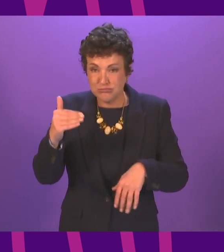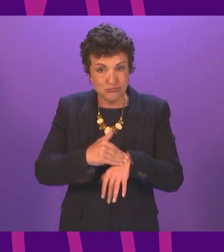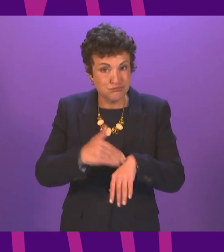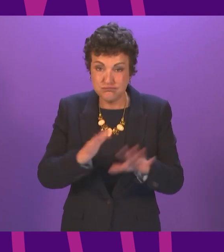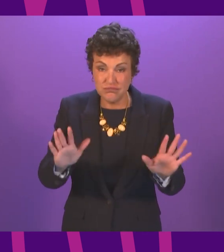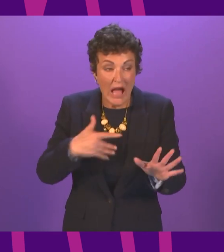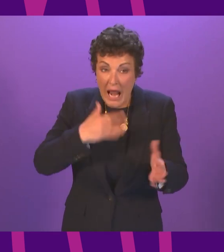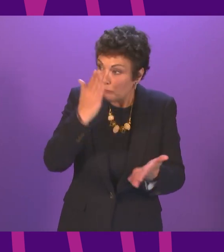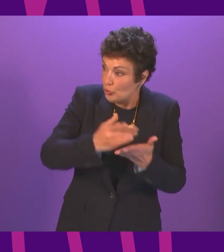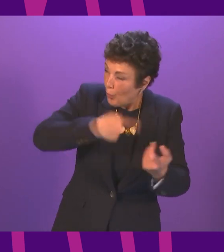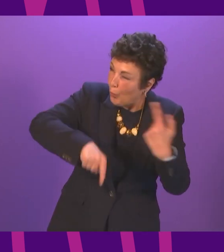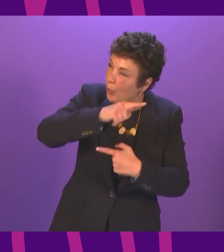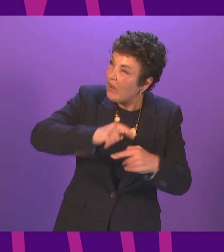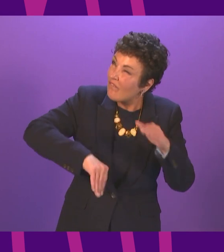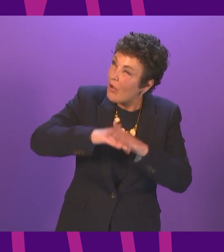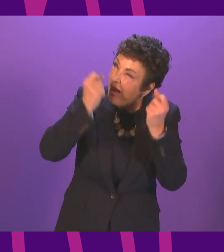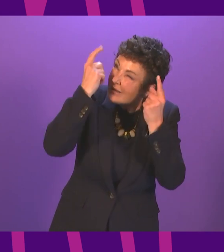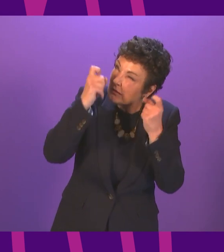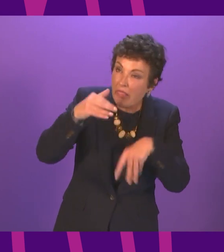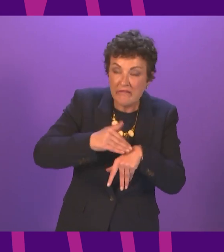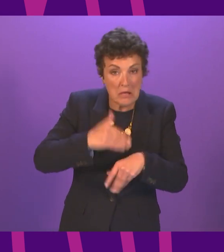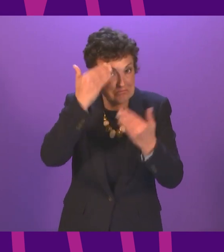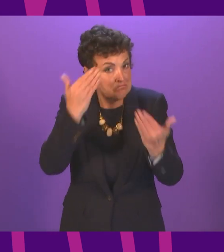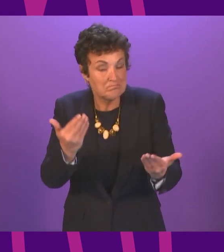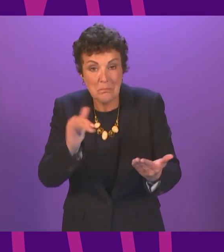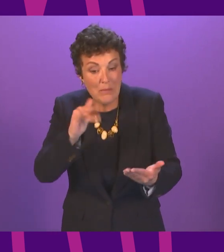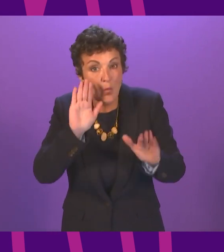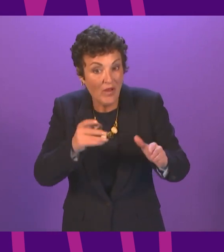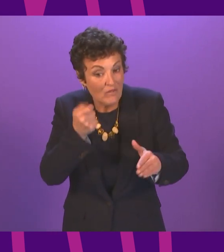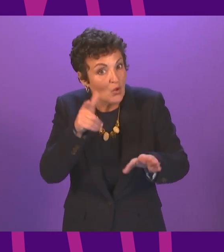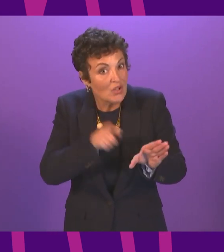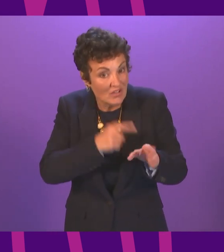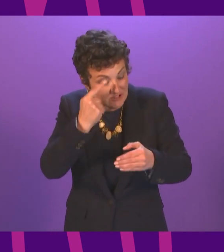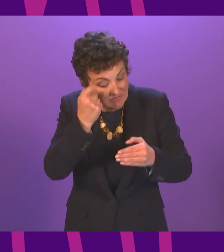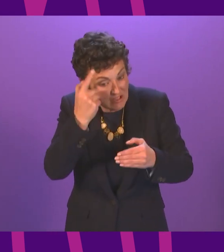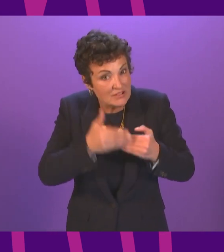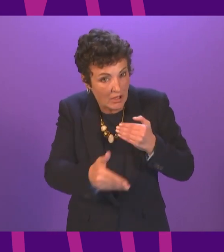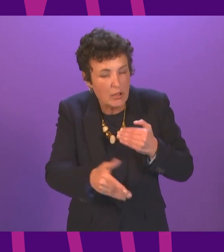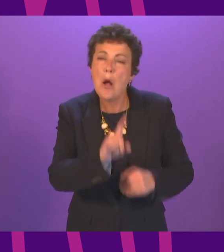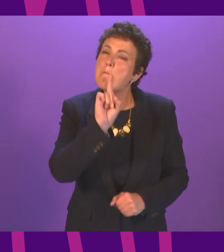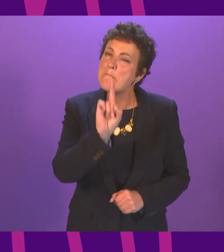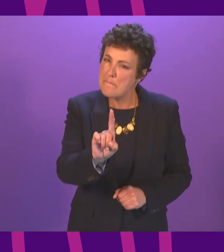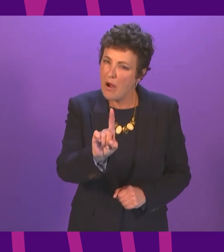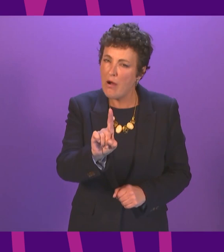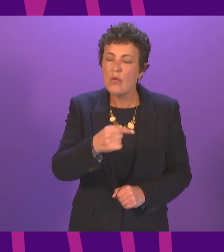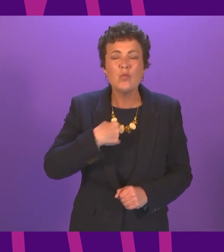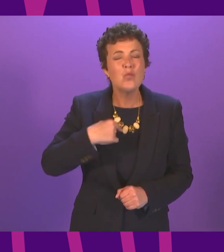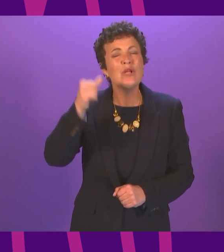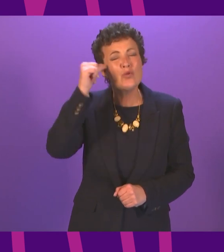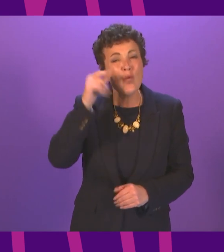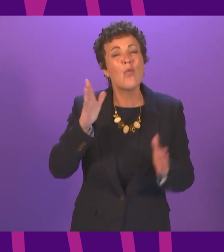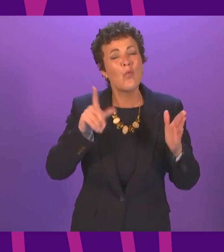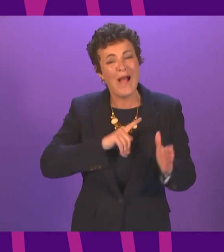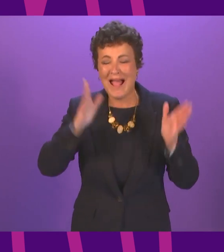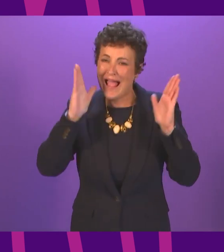likely to fully understand for some years to come. Now, we all understand why restrictions on lives were